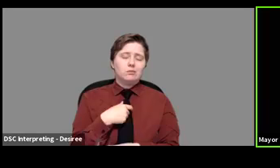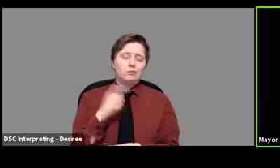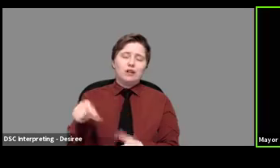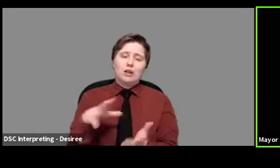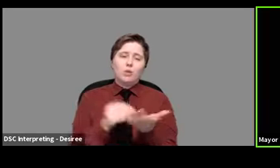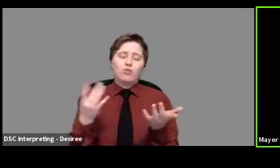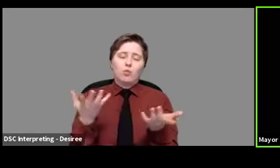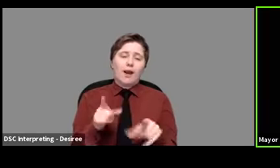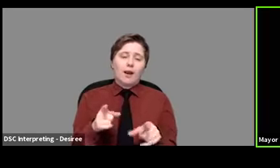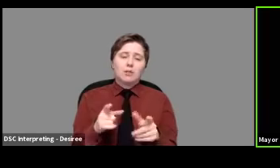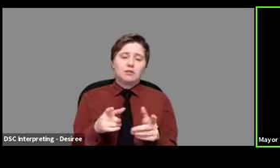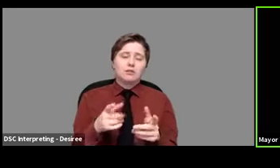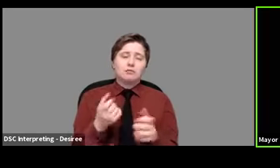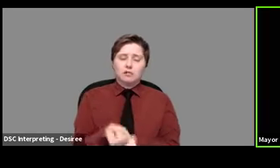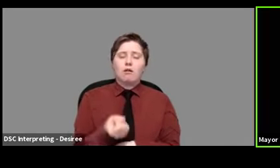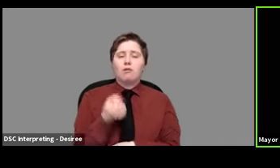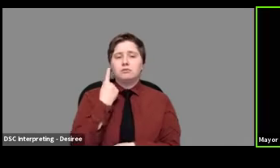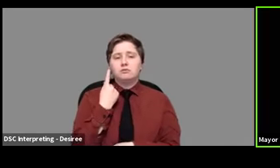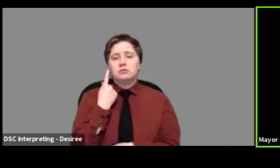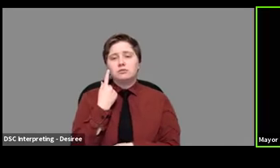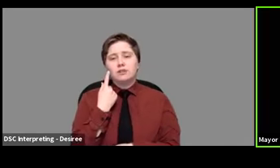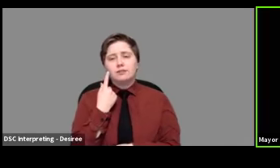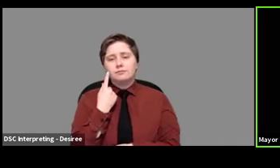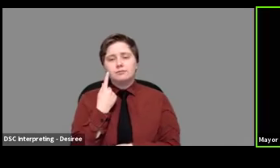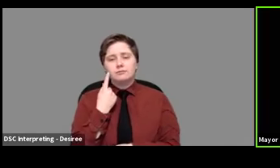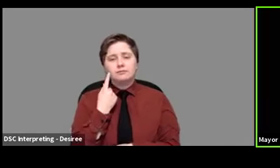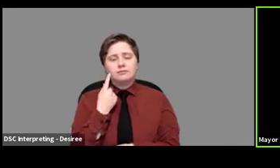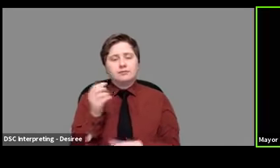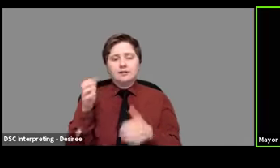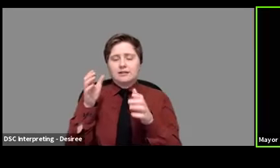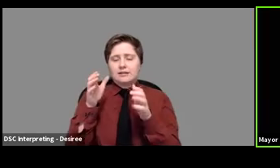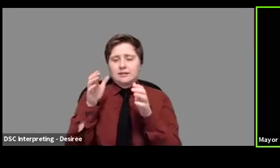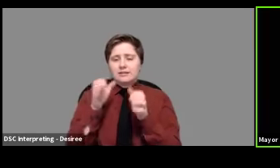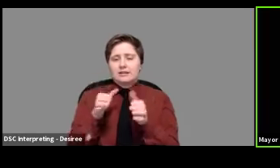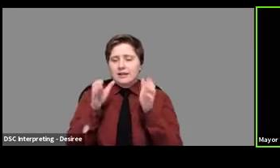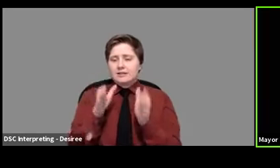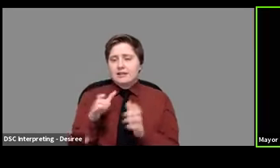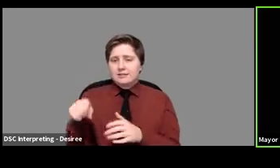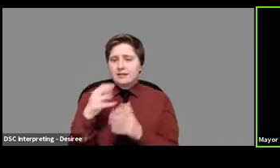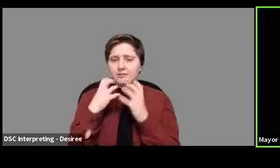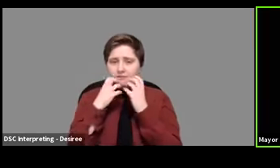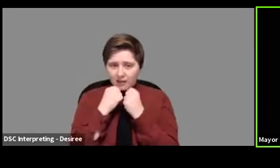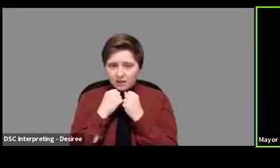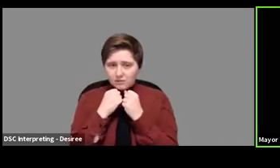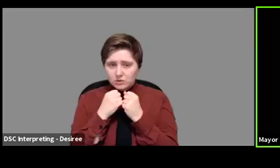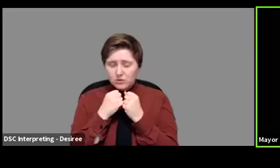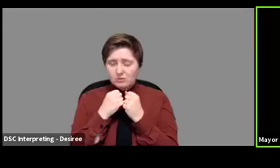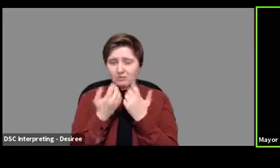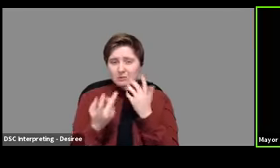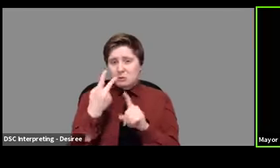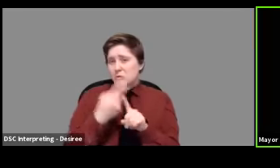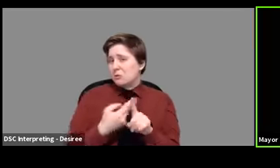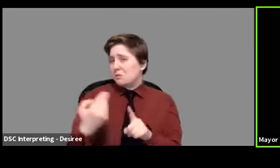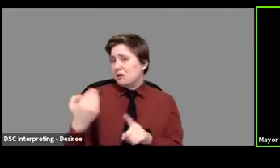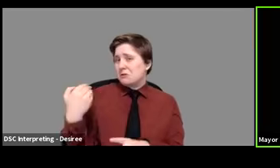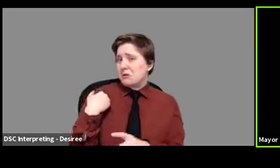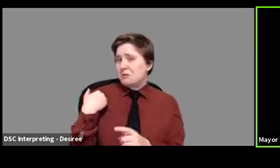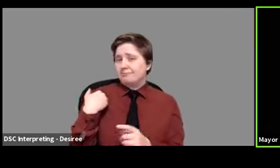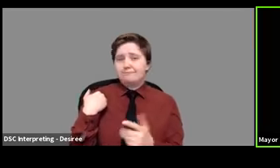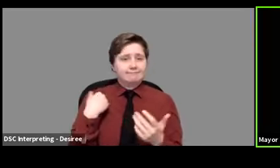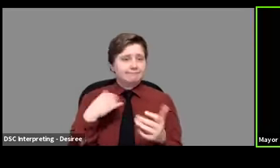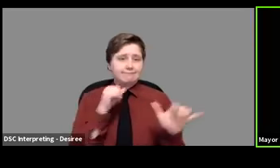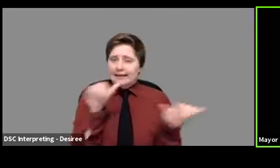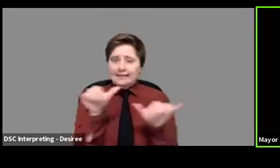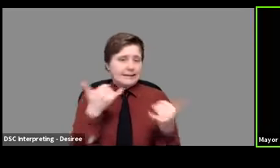happened and understand that what citizens valued even two months ago might not be what they